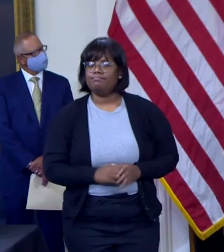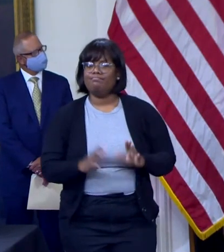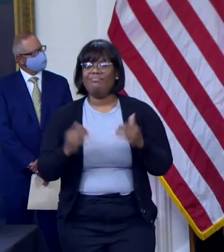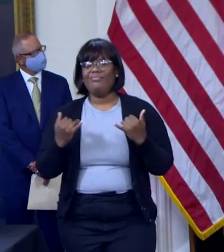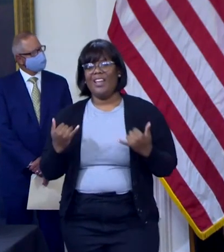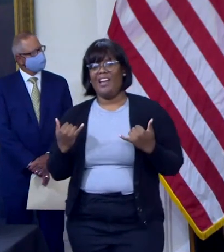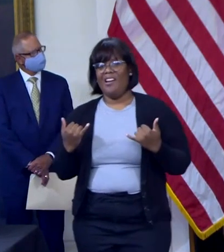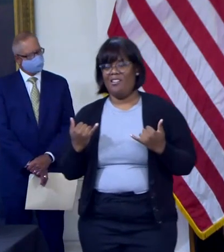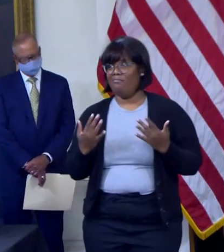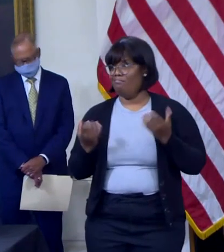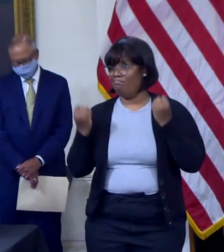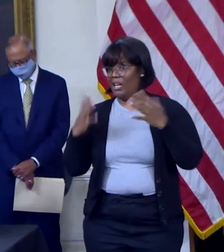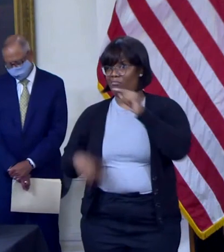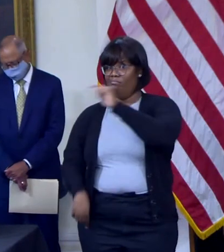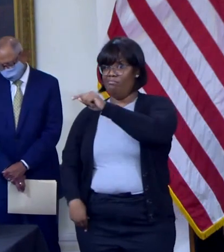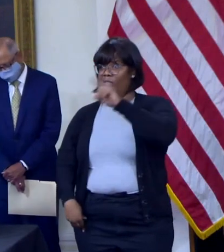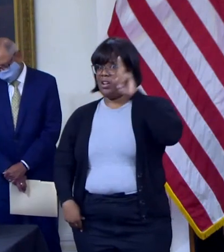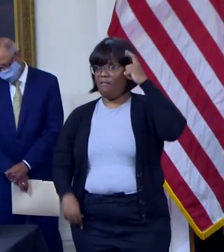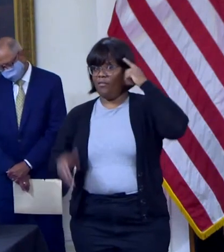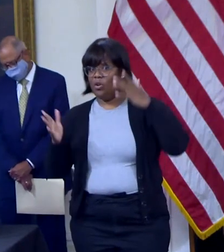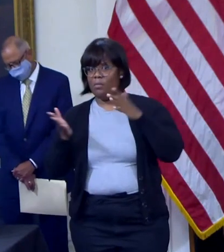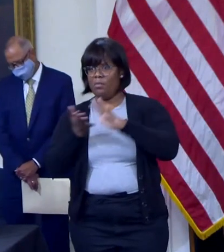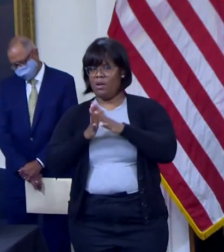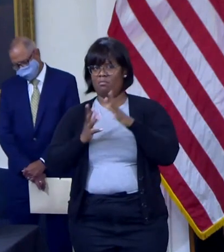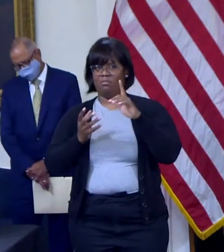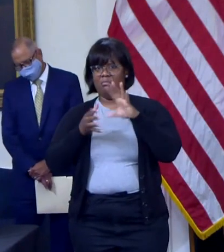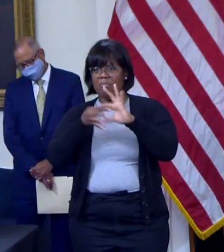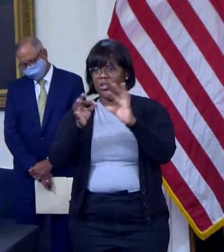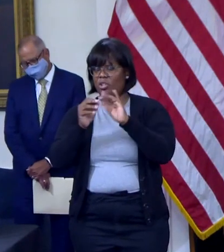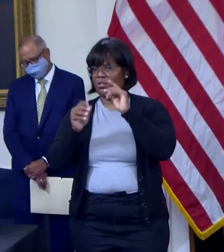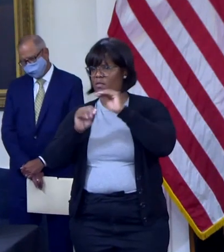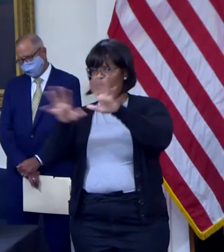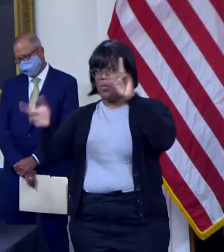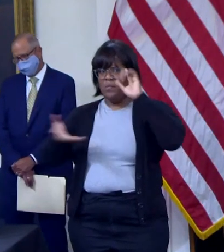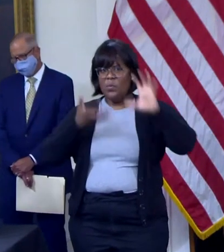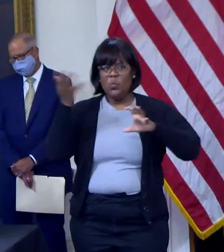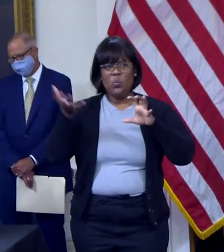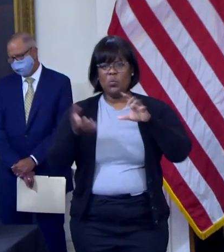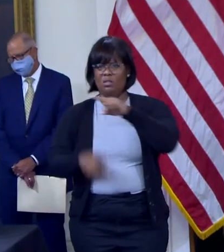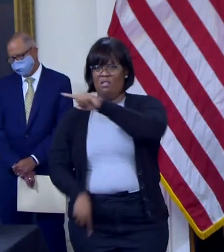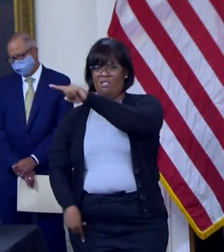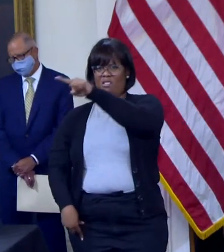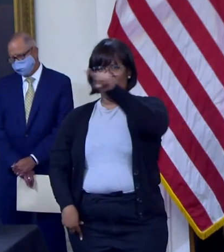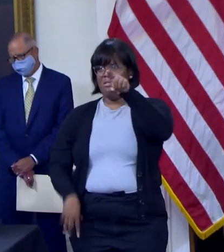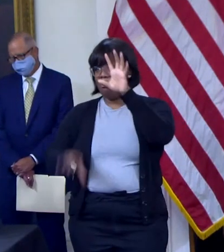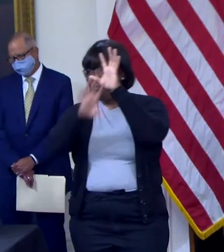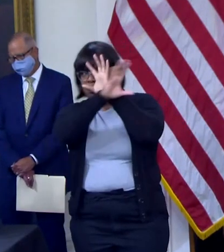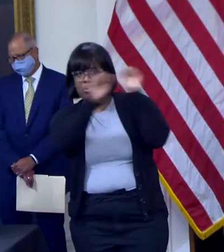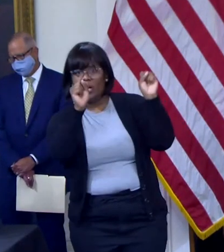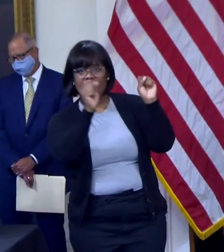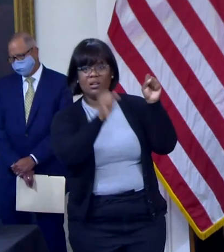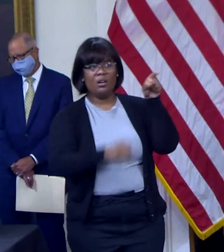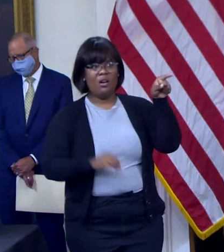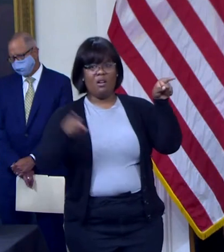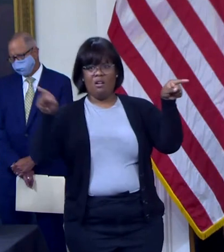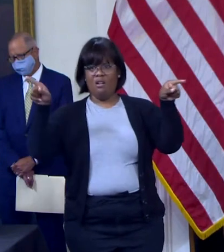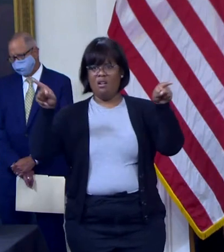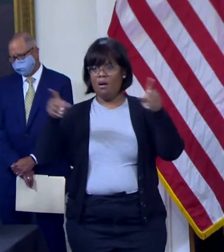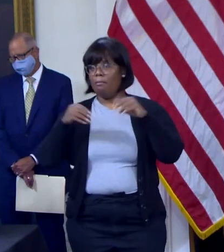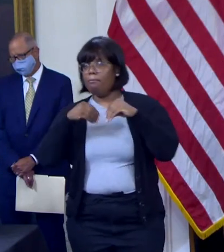and conflicting guidance from the White House and federal government agencies regarding booster shots for the wider population.